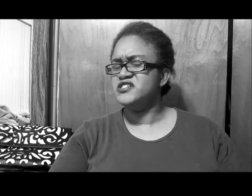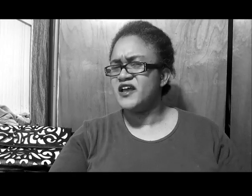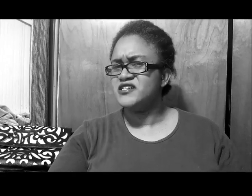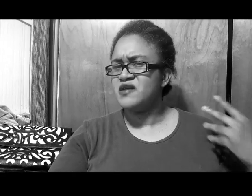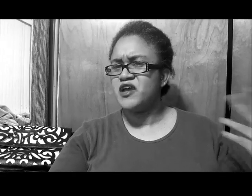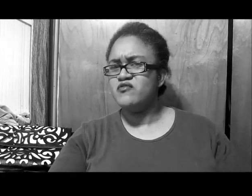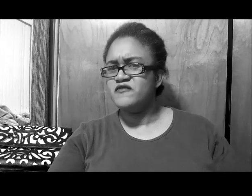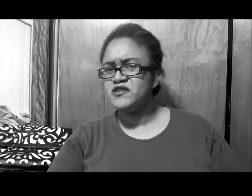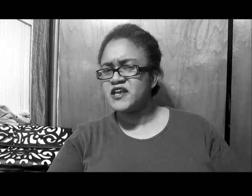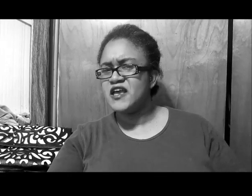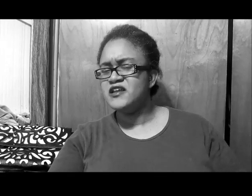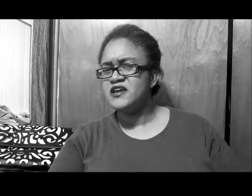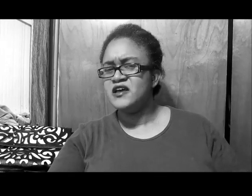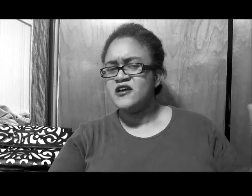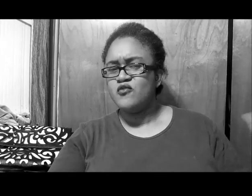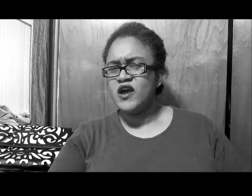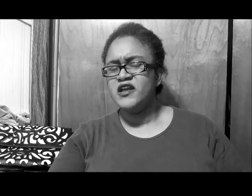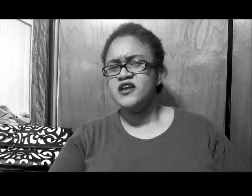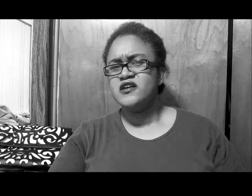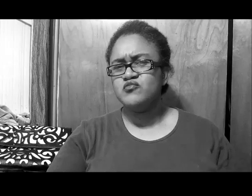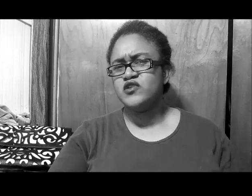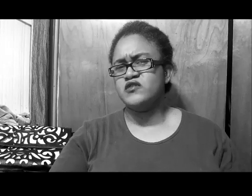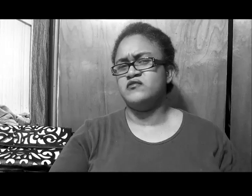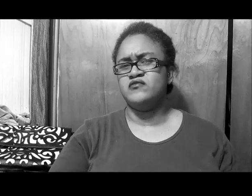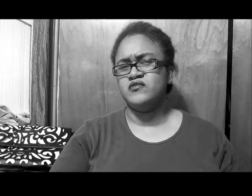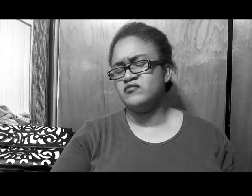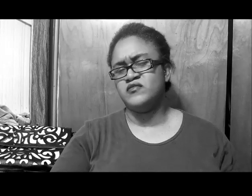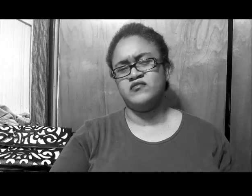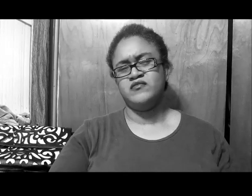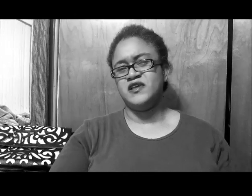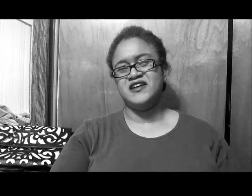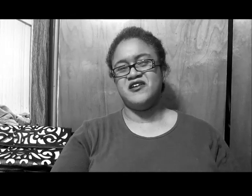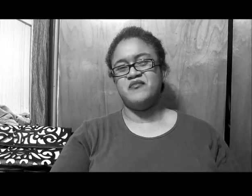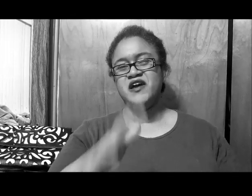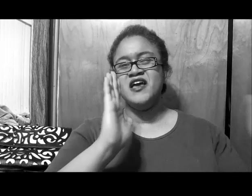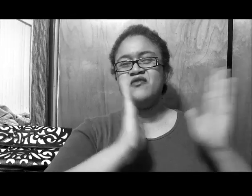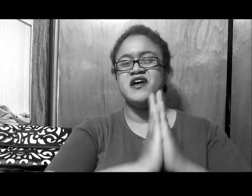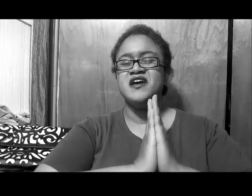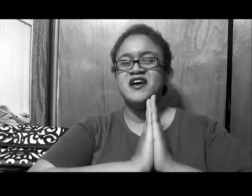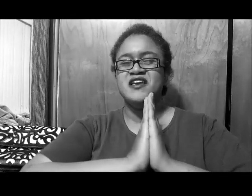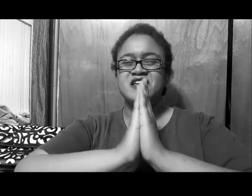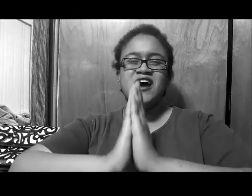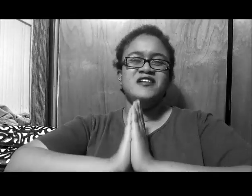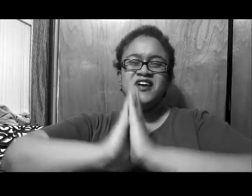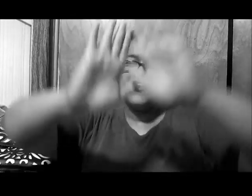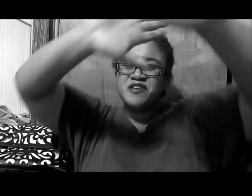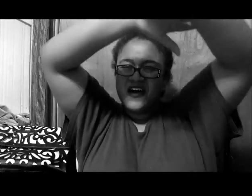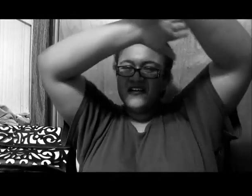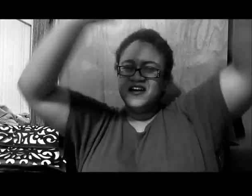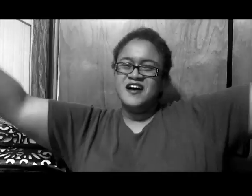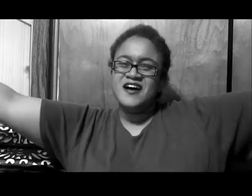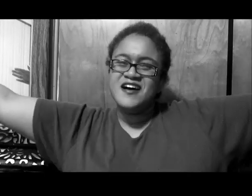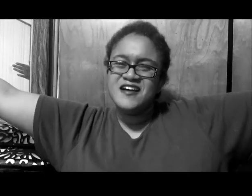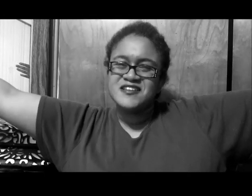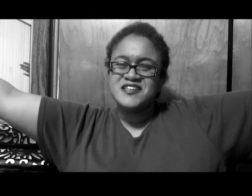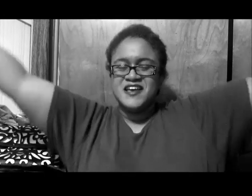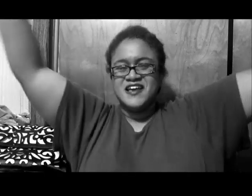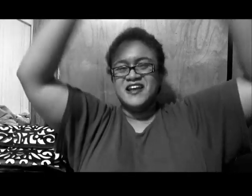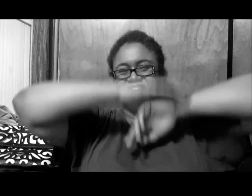chance, I may review the candy, wedding, and, and y'all, but anyway, I love y'all, hugs, and I'll